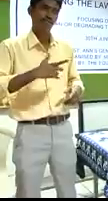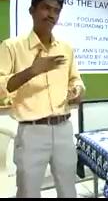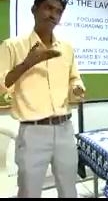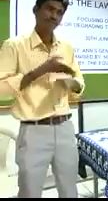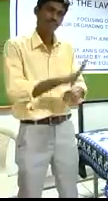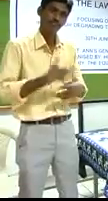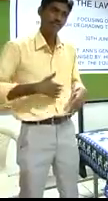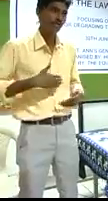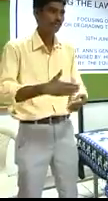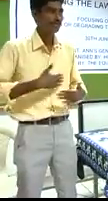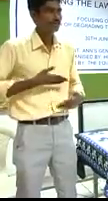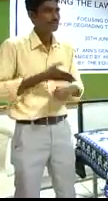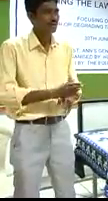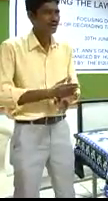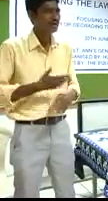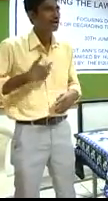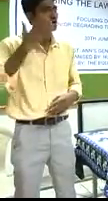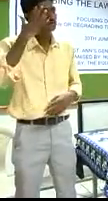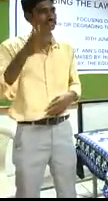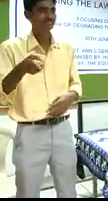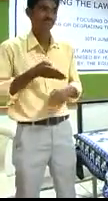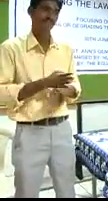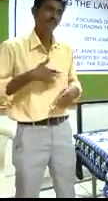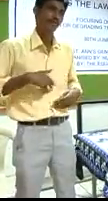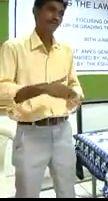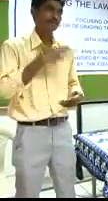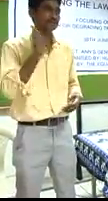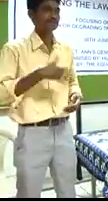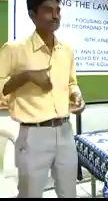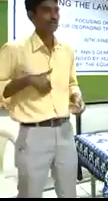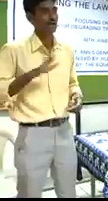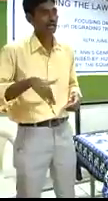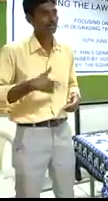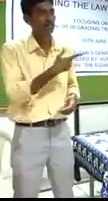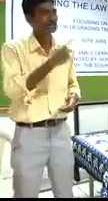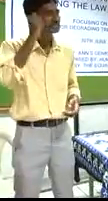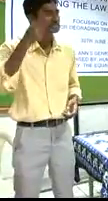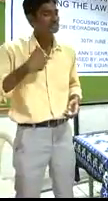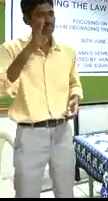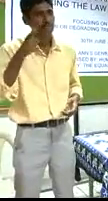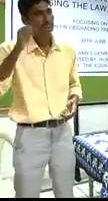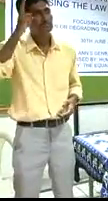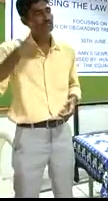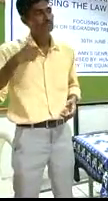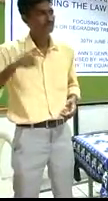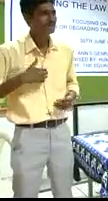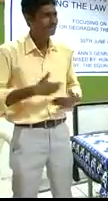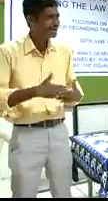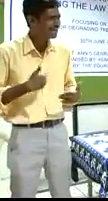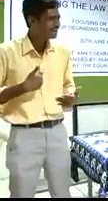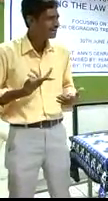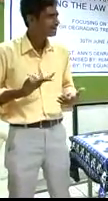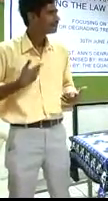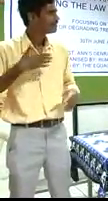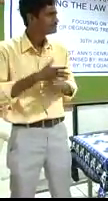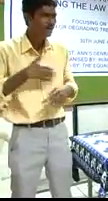So this is the situation and it's not peculiar to India alone or Jadabuda